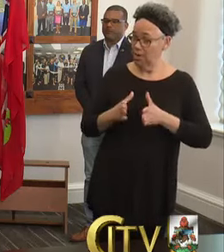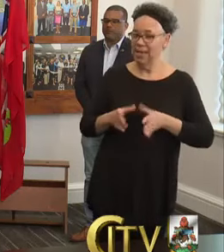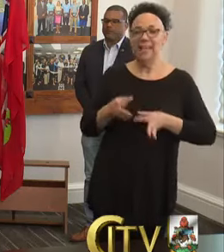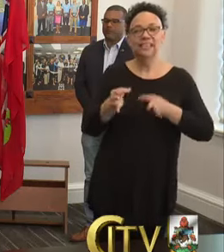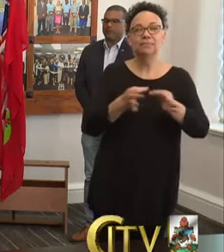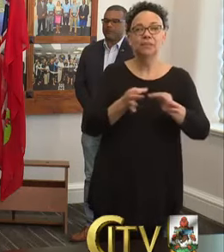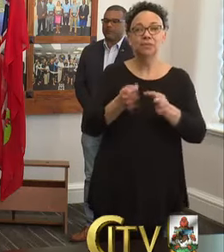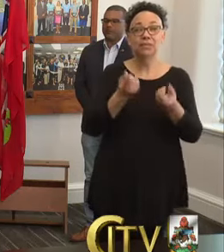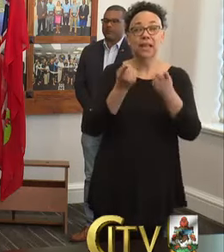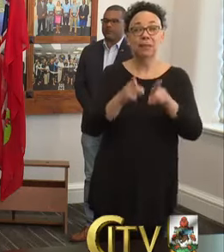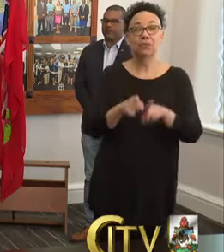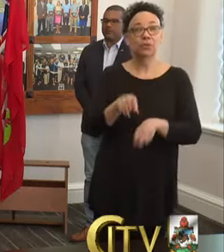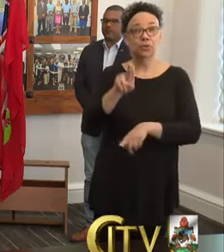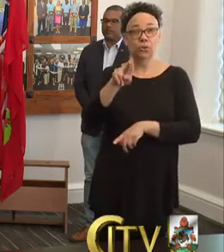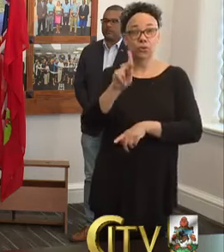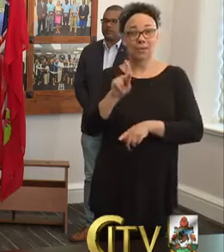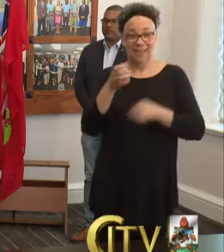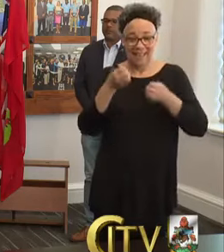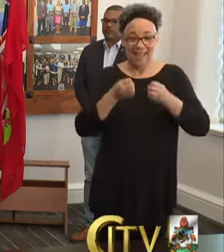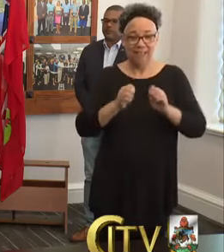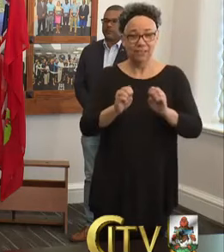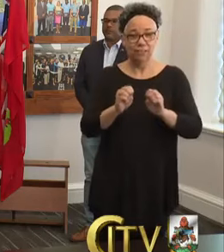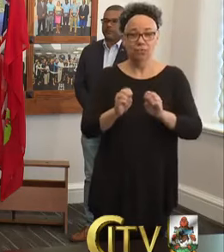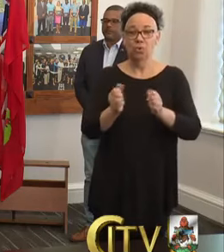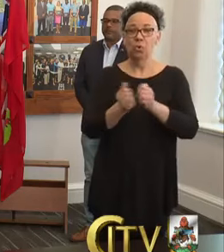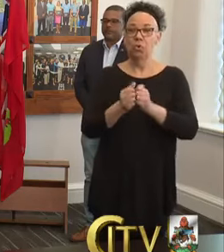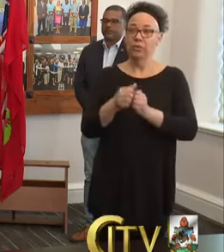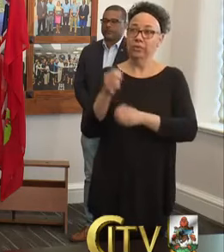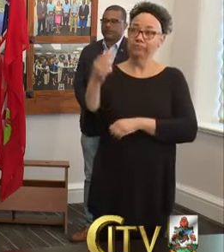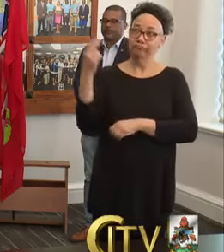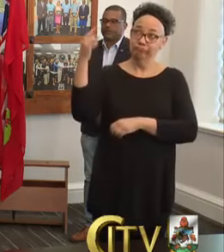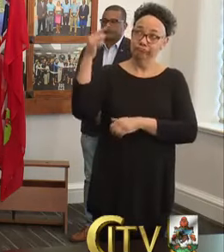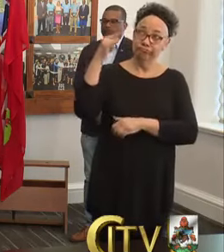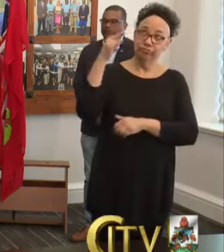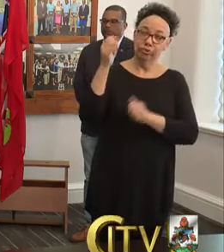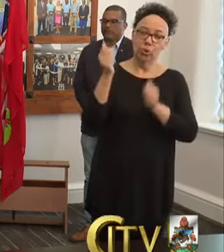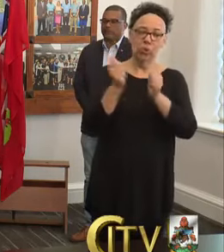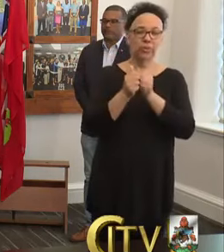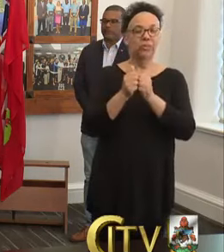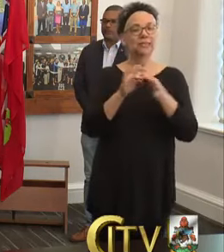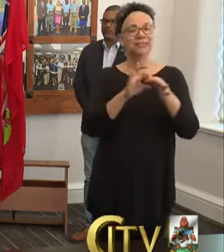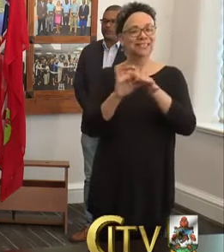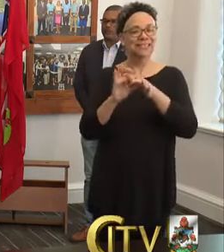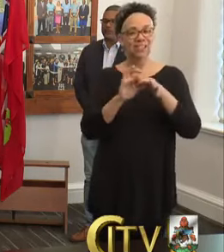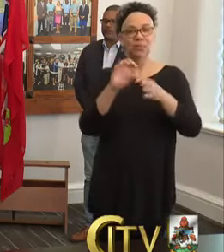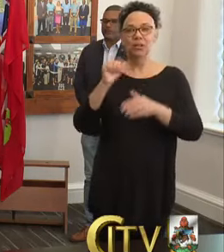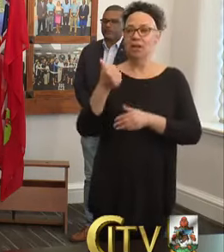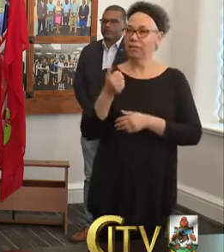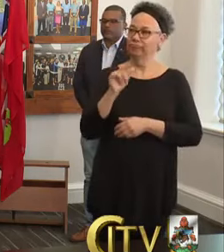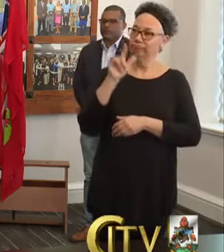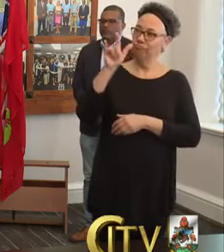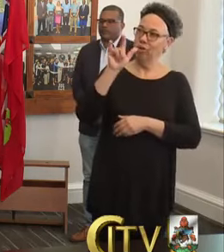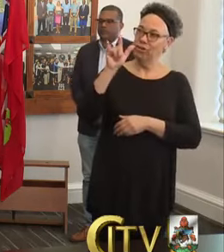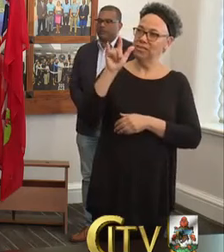Kingdom's effort dealing with an air bridge in conjunction with the other overseas territories. Thank you. Thank